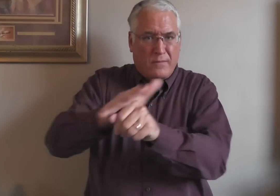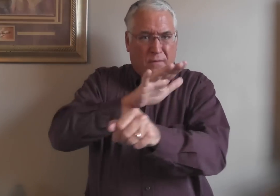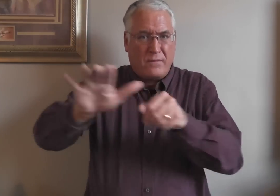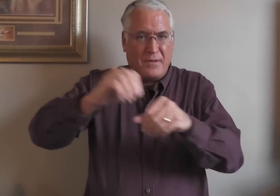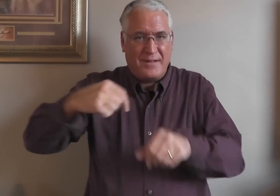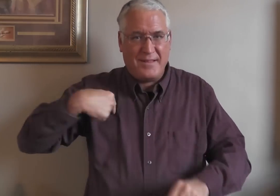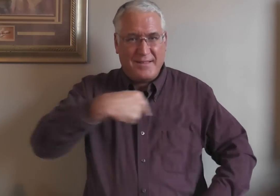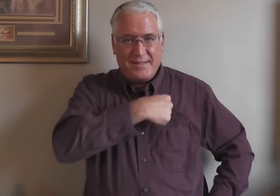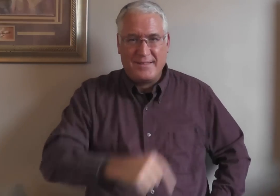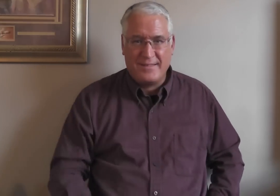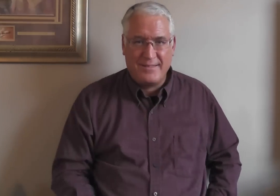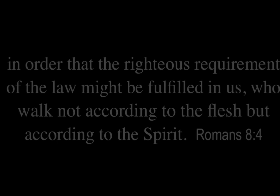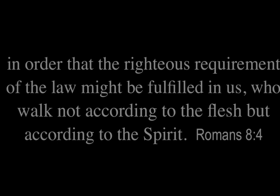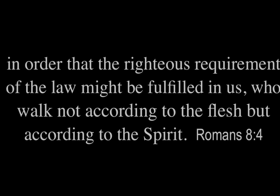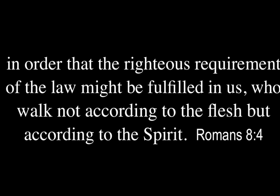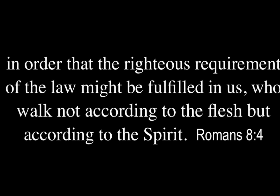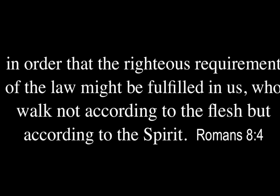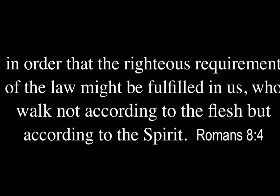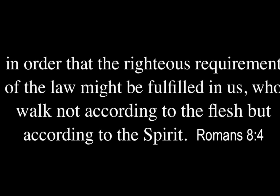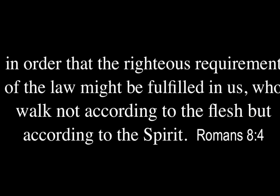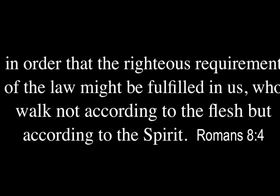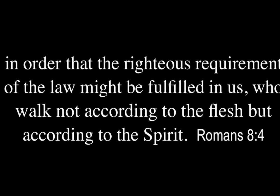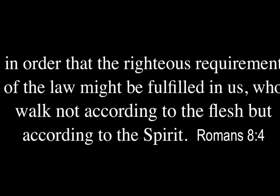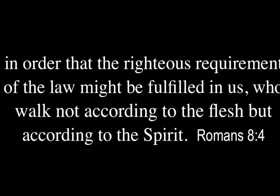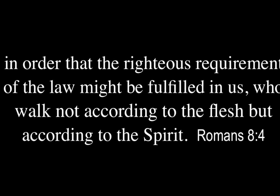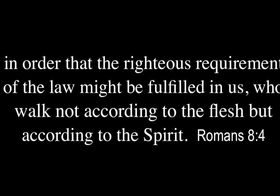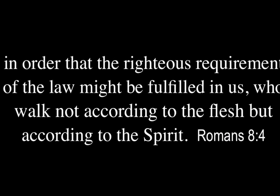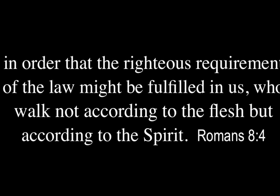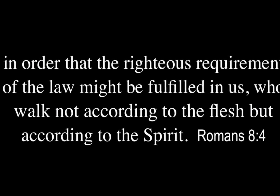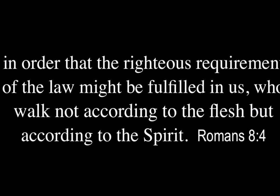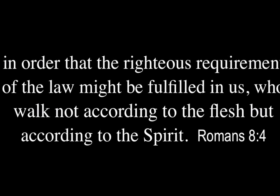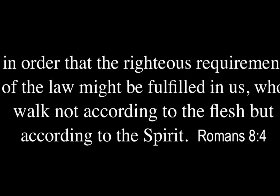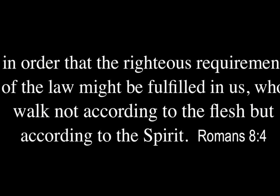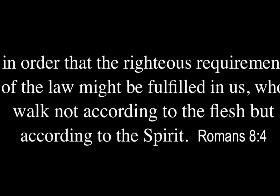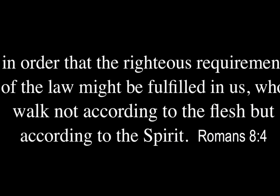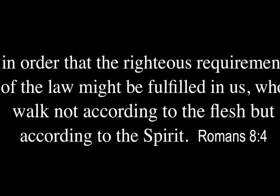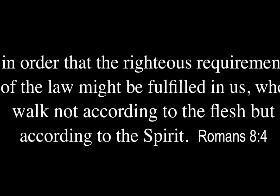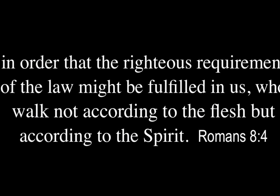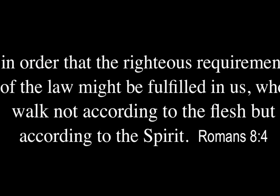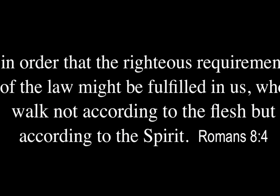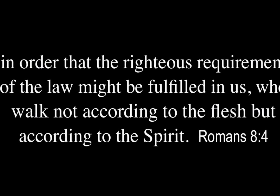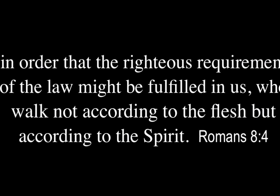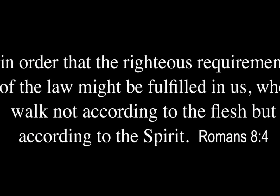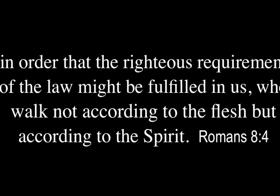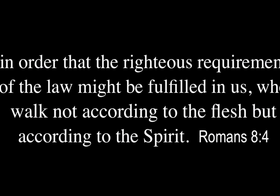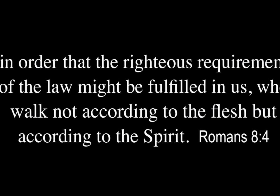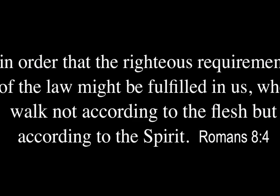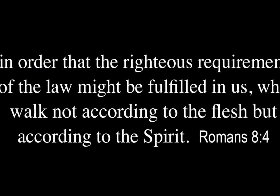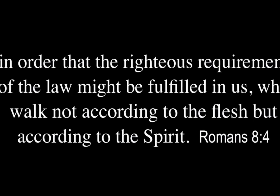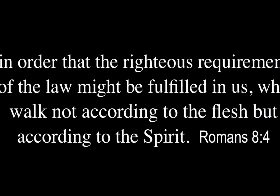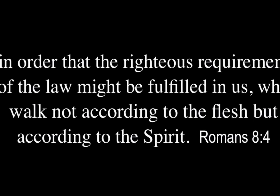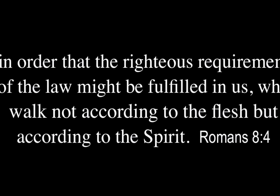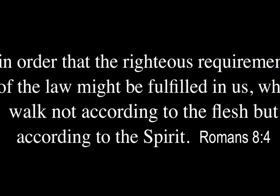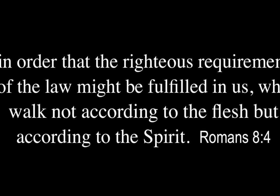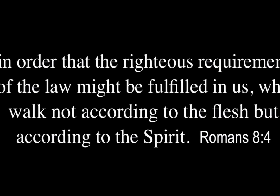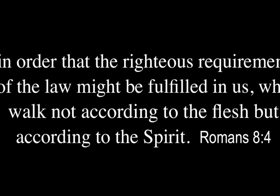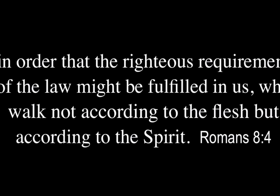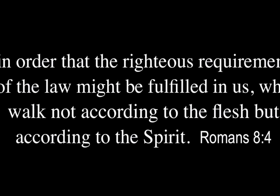the law is fulfilled in us. In order that the righteous requirement of the law might be fulfilled in us, who walk not according to the flesh, but